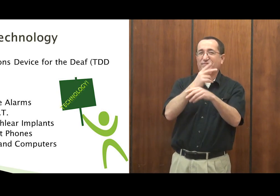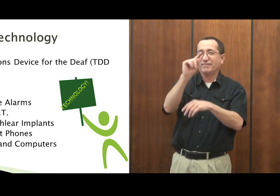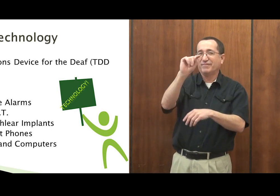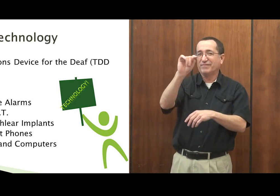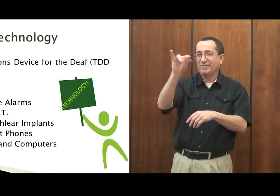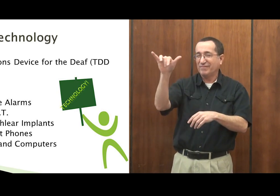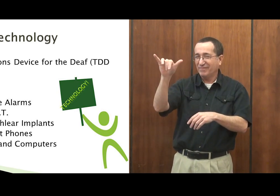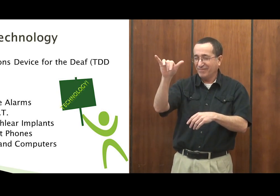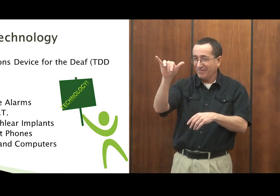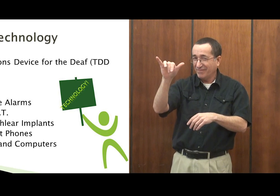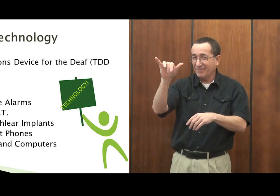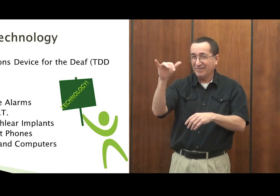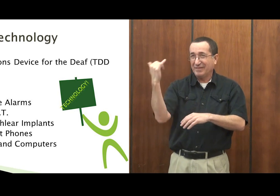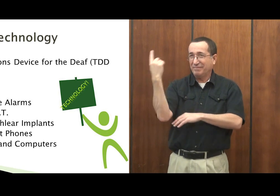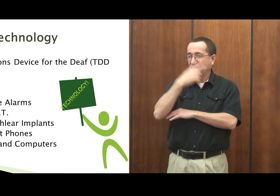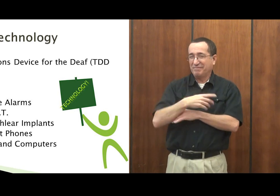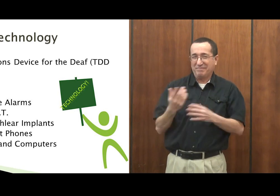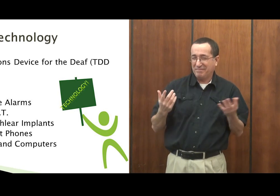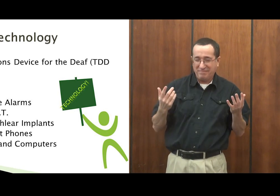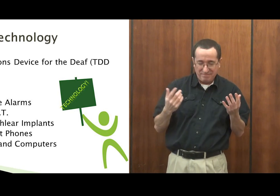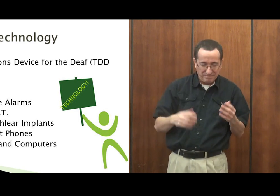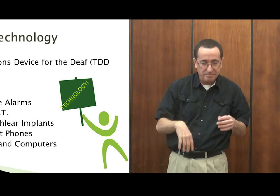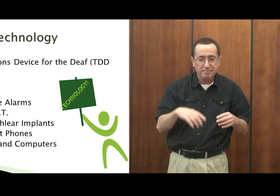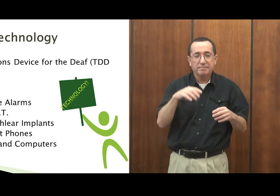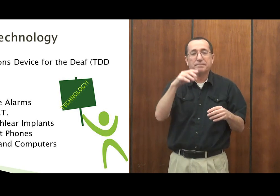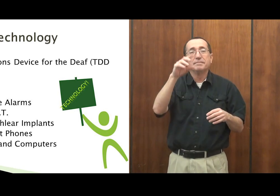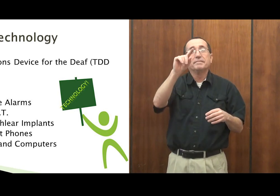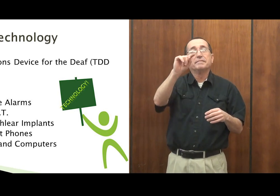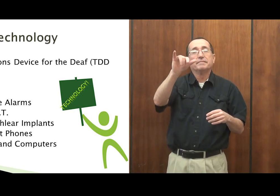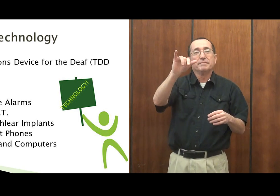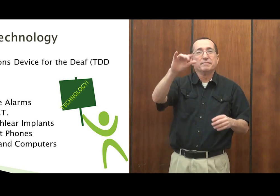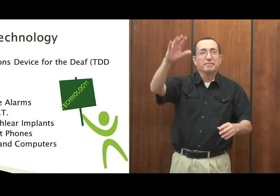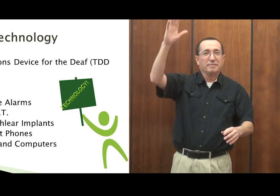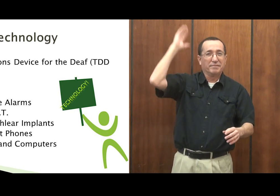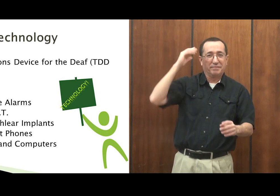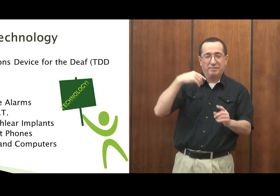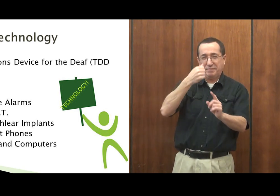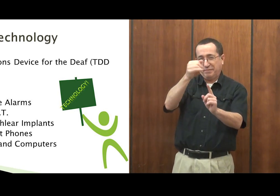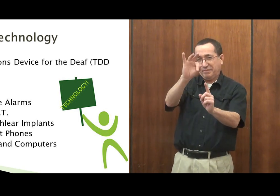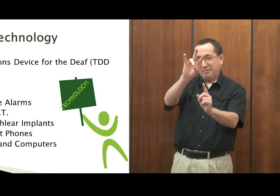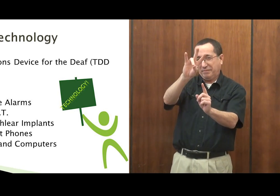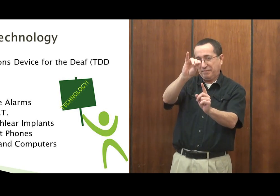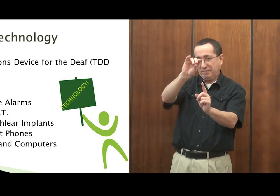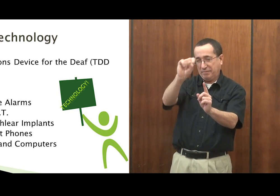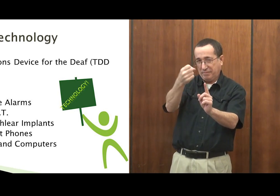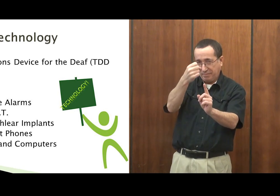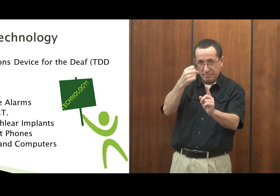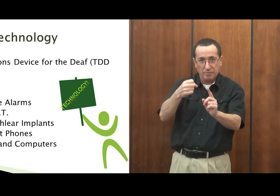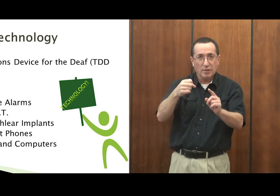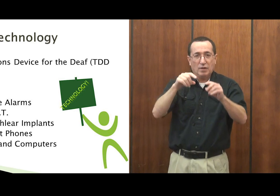But it was a very popular use for deaf people to use TTYs. A long time ago, in the 70s,